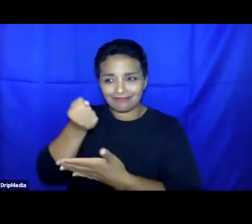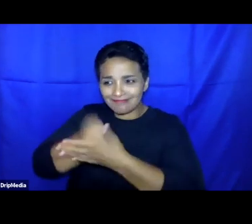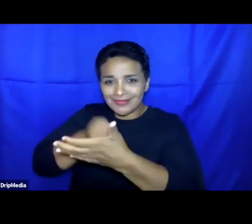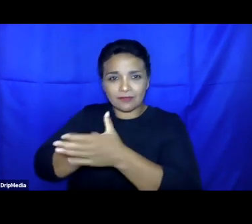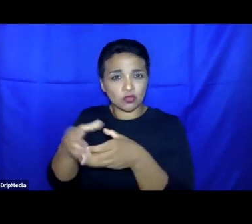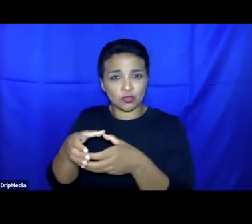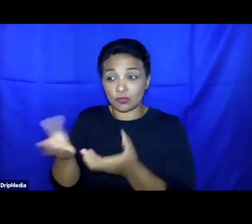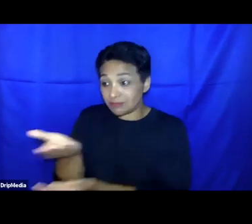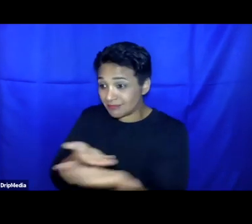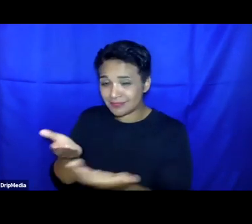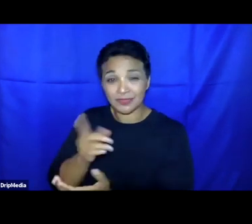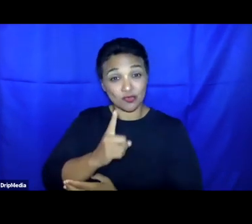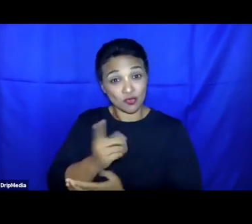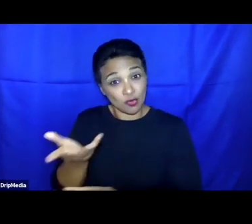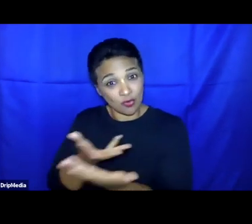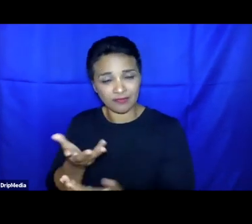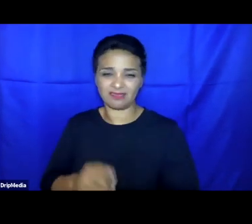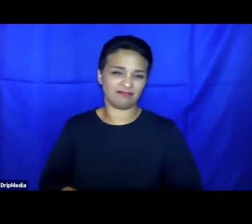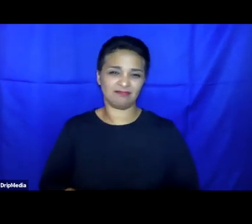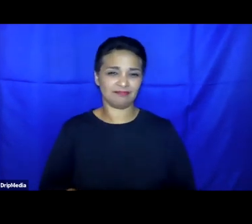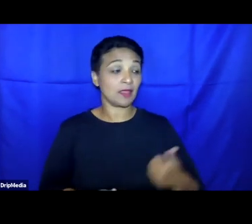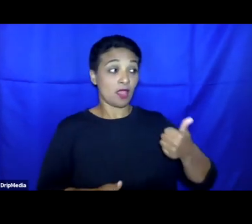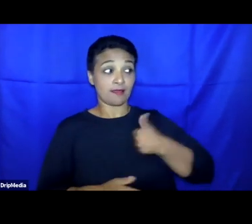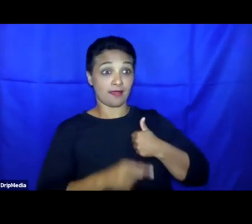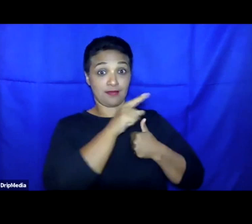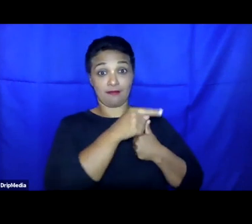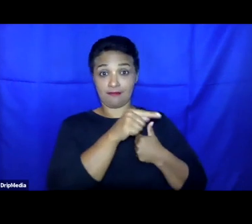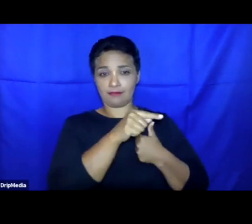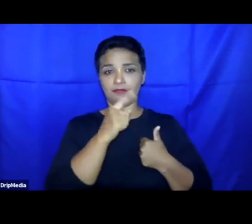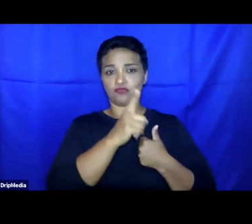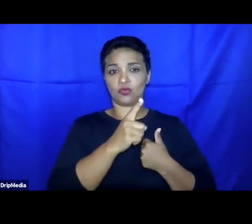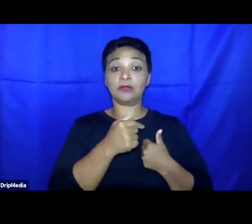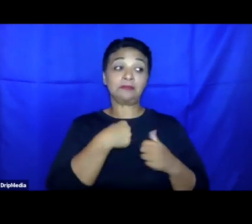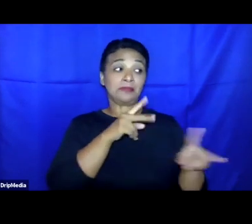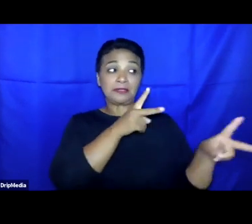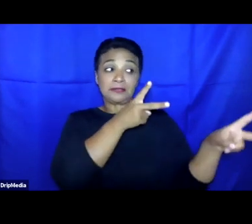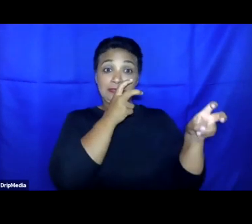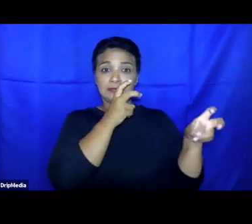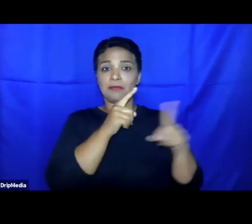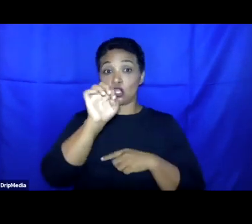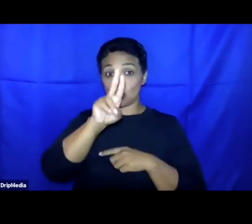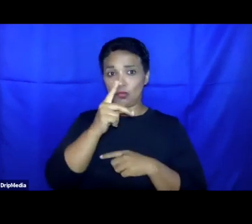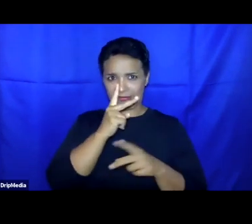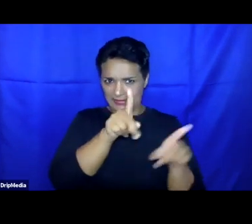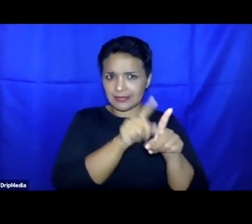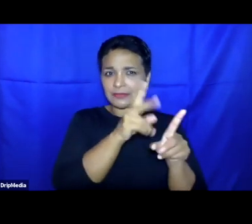But that that's true of Canada and then it's my perception that's part of the problem in the EU, but I don't want to be too presumptuous. Thanks.